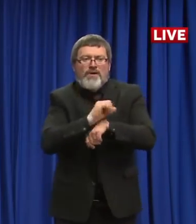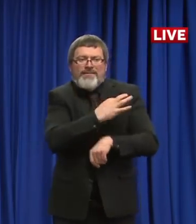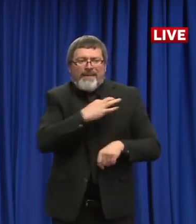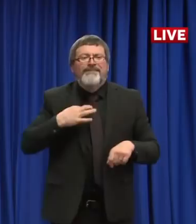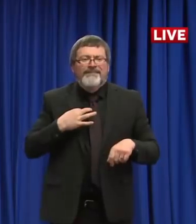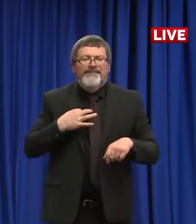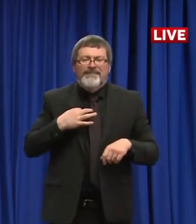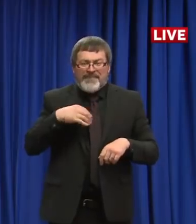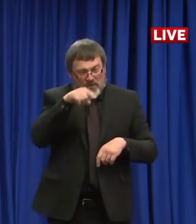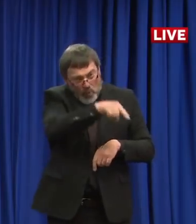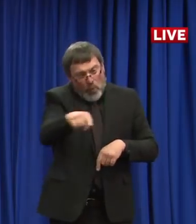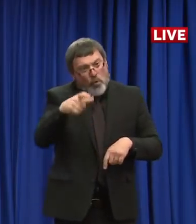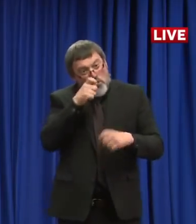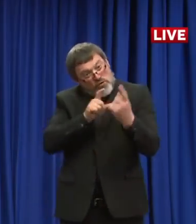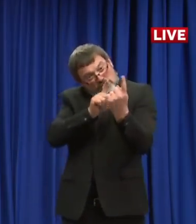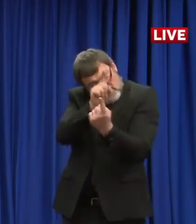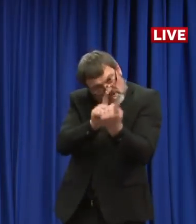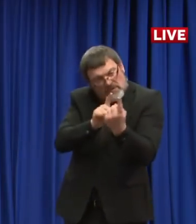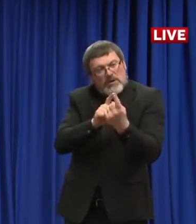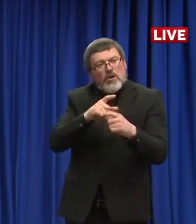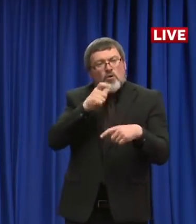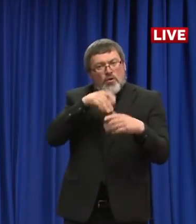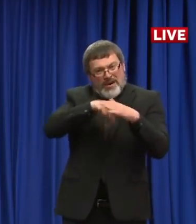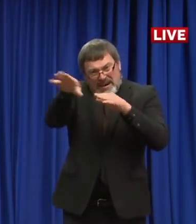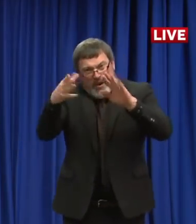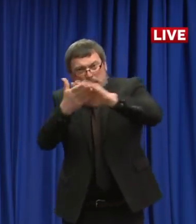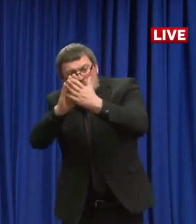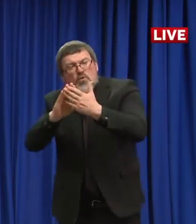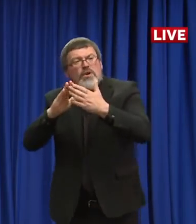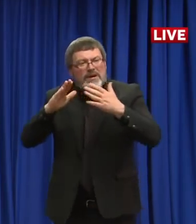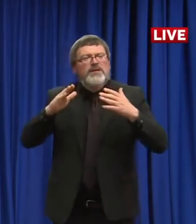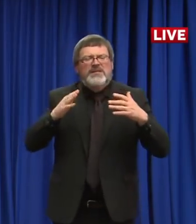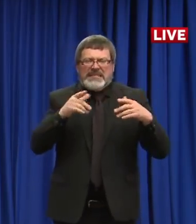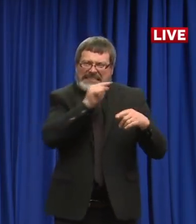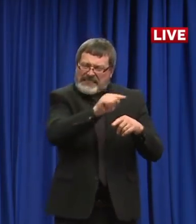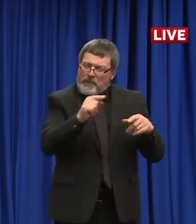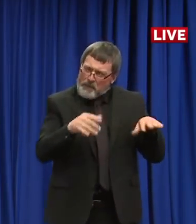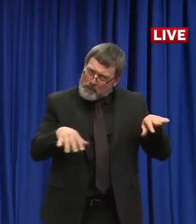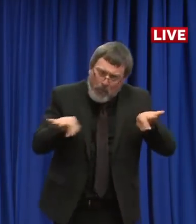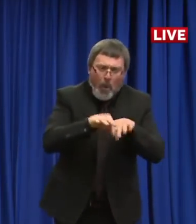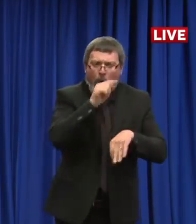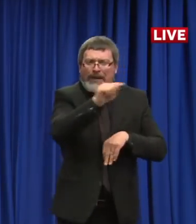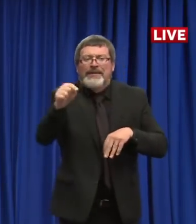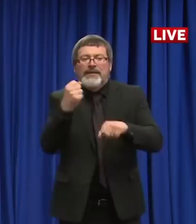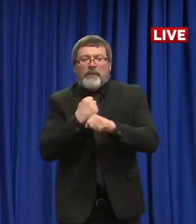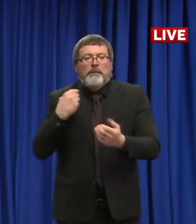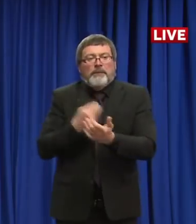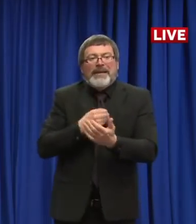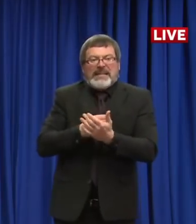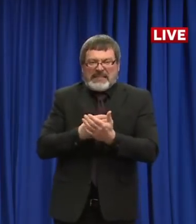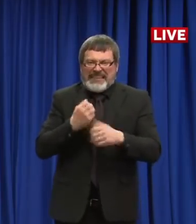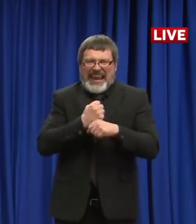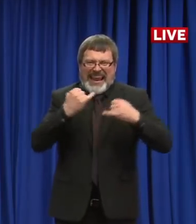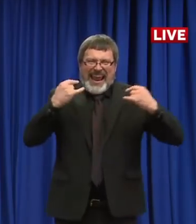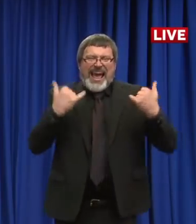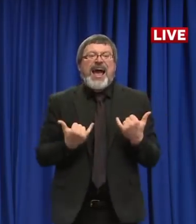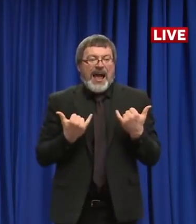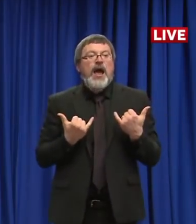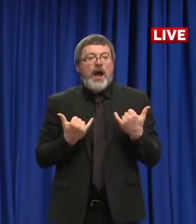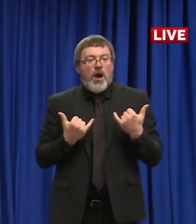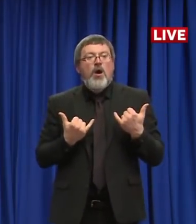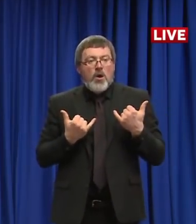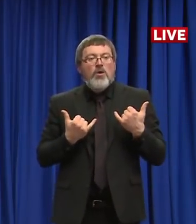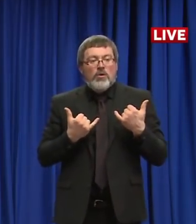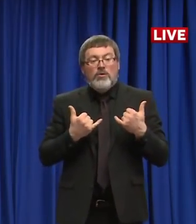care for our most vulnerable citizens. We're taking action now through employment security so we don't have to wait for the federal government to act. This is a very